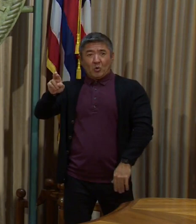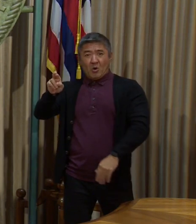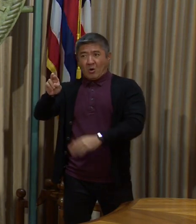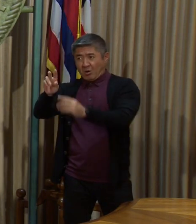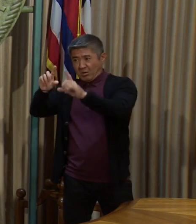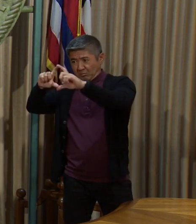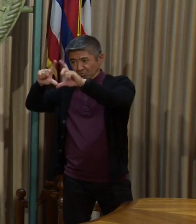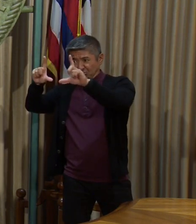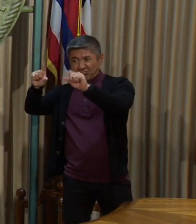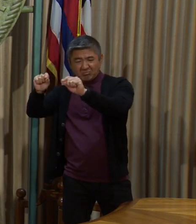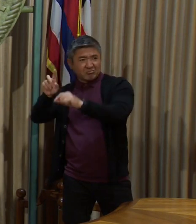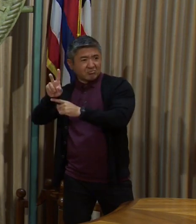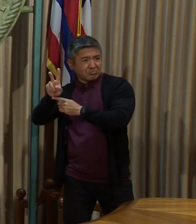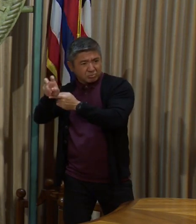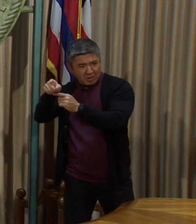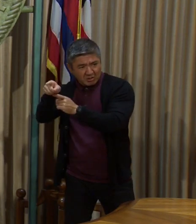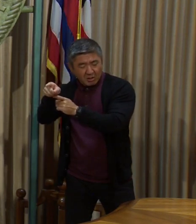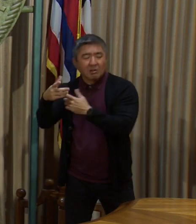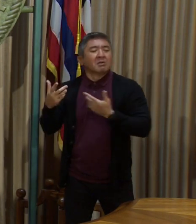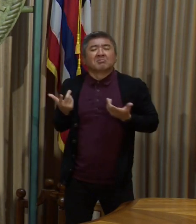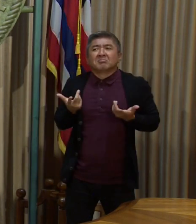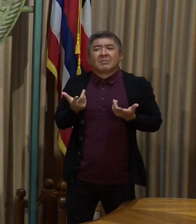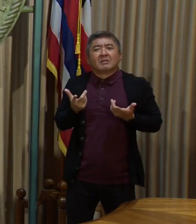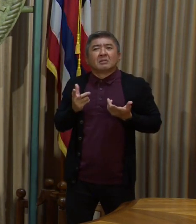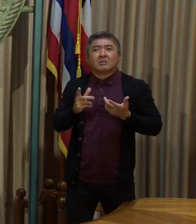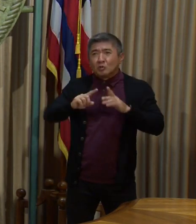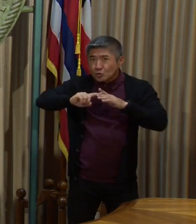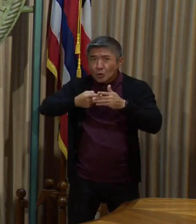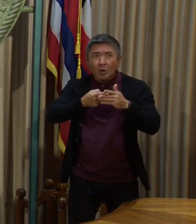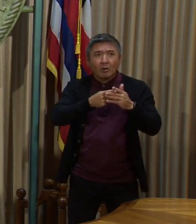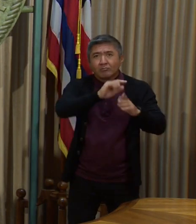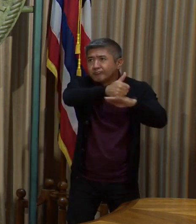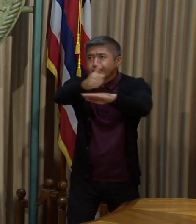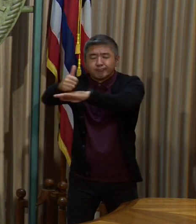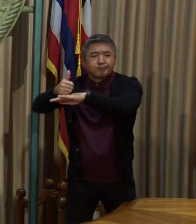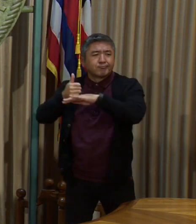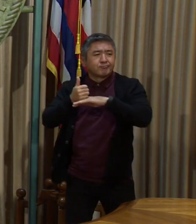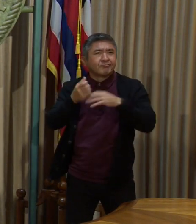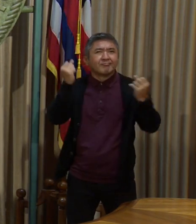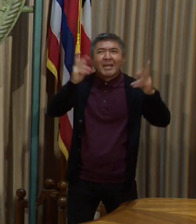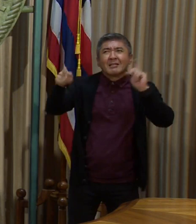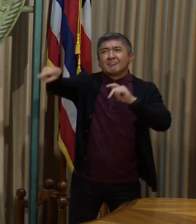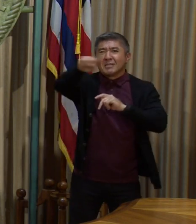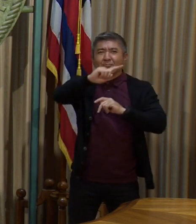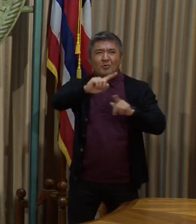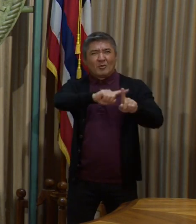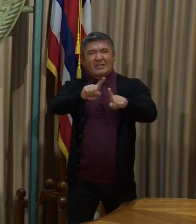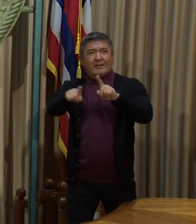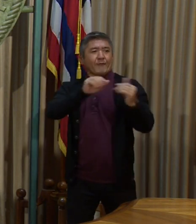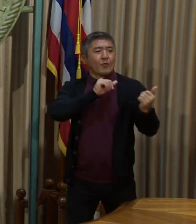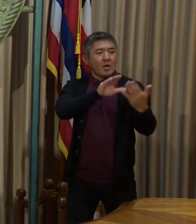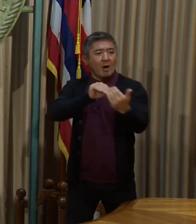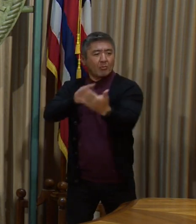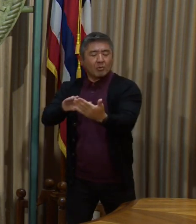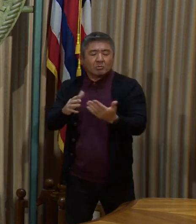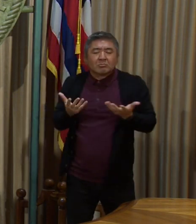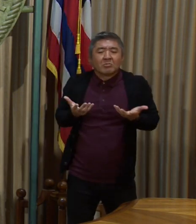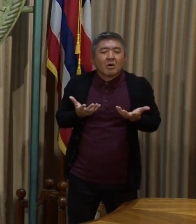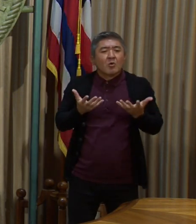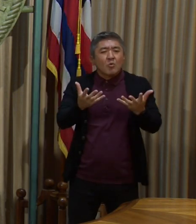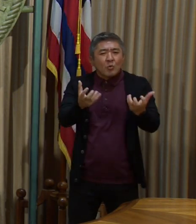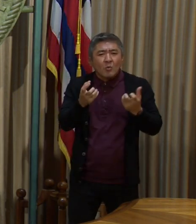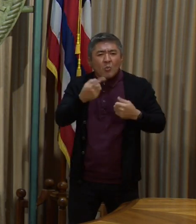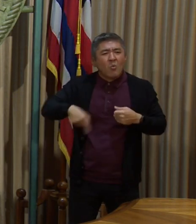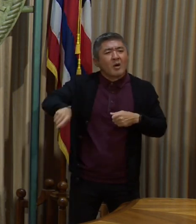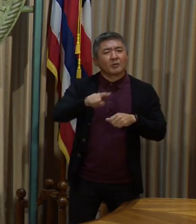of the travel industry to get that done. A lot of people have other ideas about how to use this. It really has to be a way to augment people's freedoms